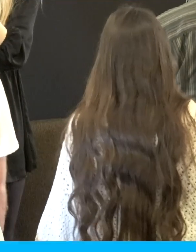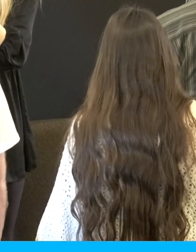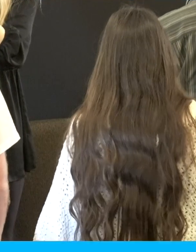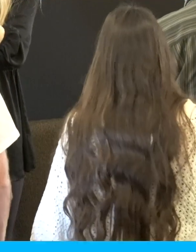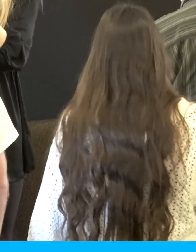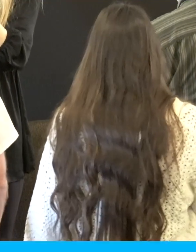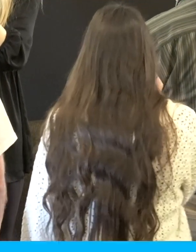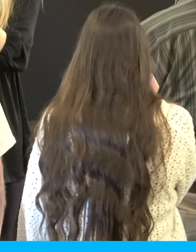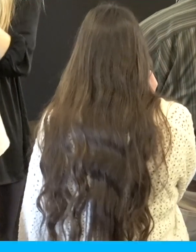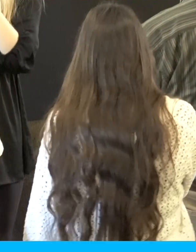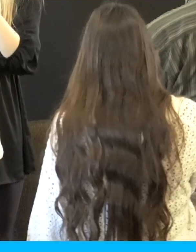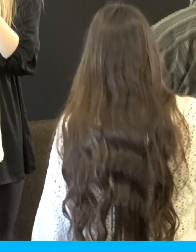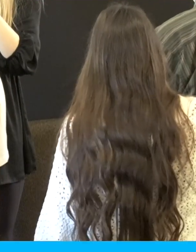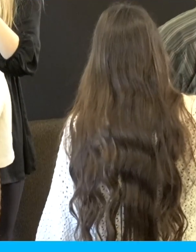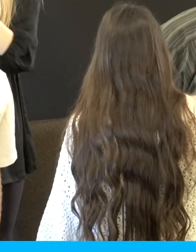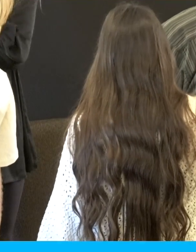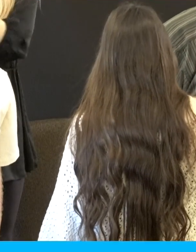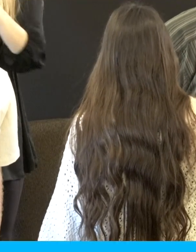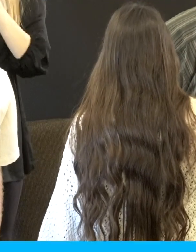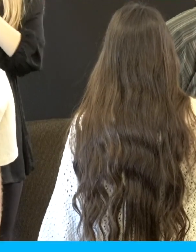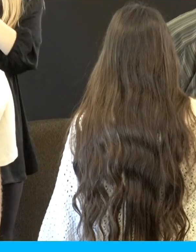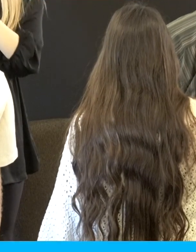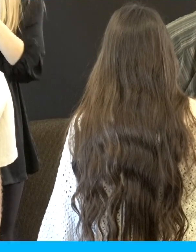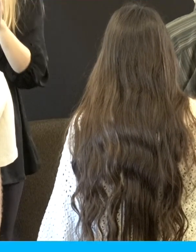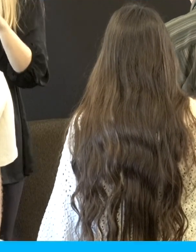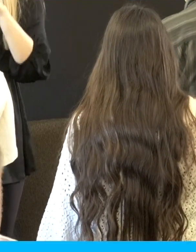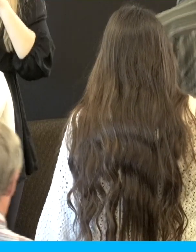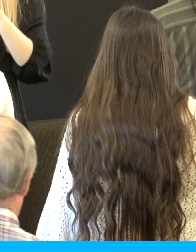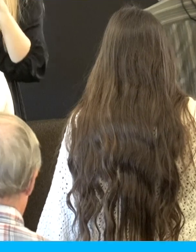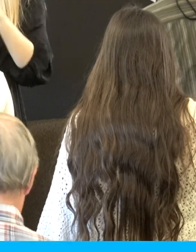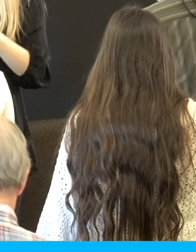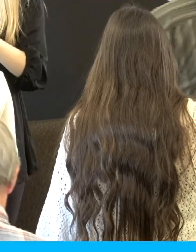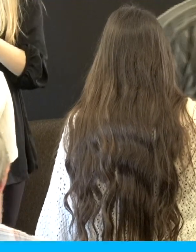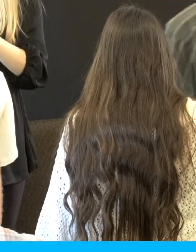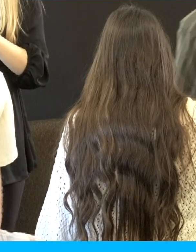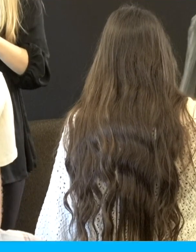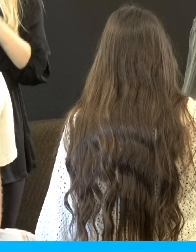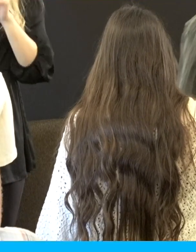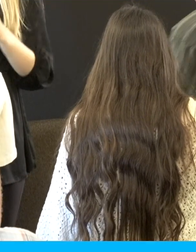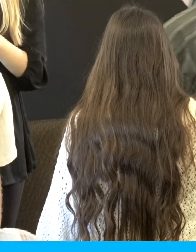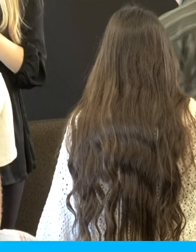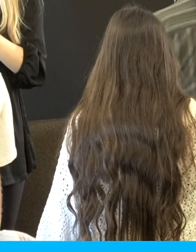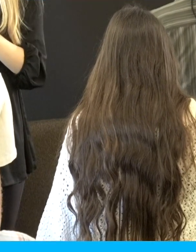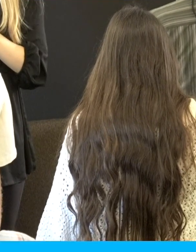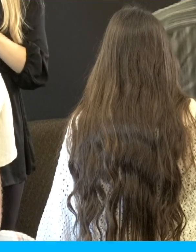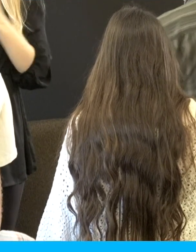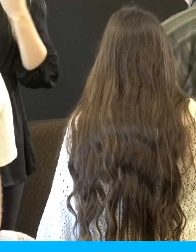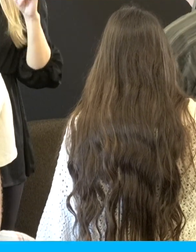I do pray for anyone that doesn't know you. Let today be the day with their mouth they confess you as their Savior. With their heart they believe you rose from the dead. You